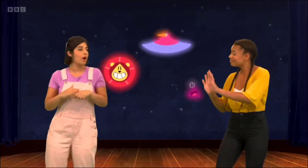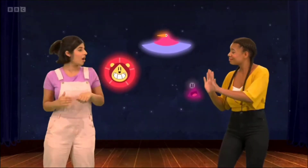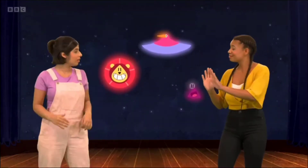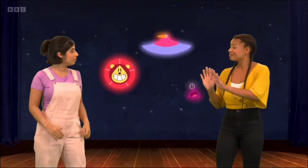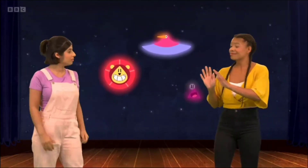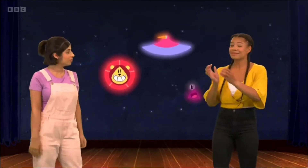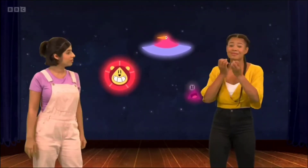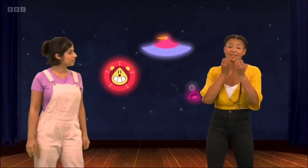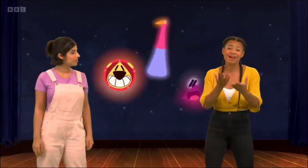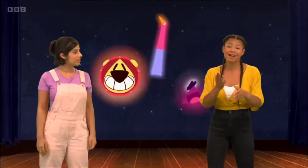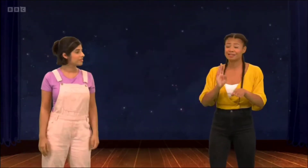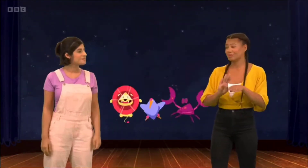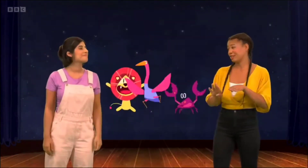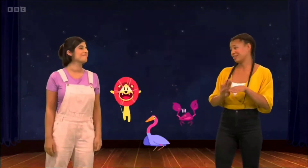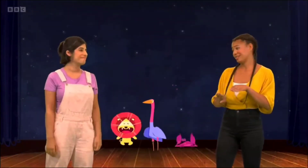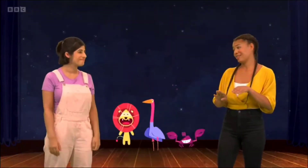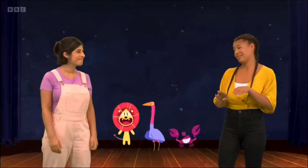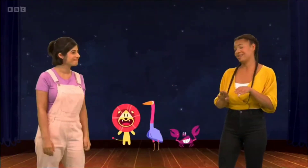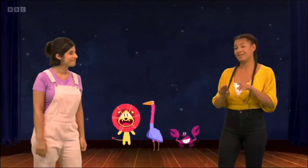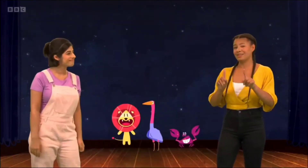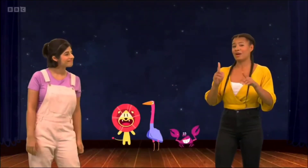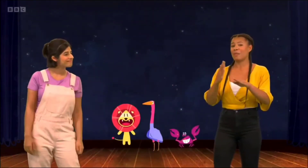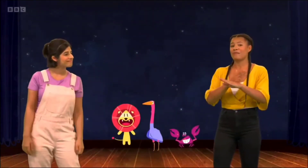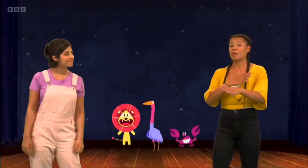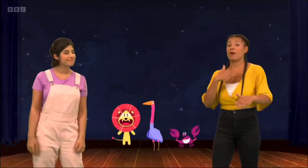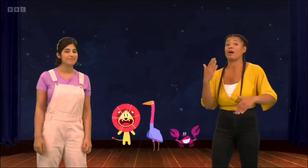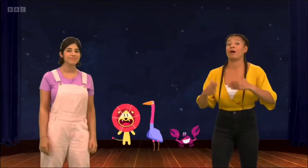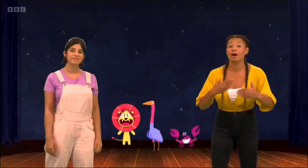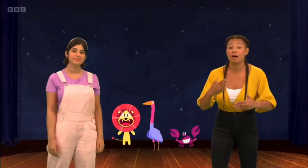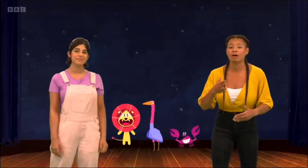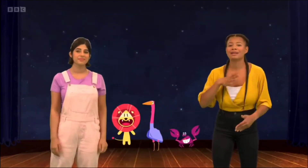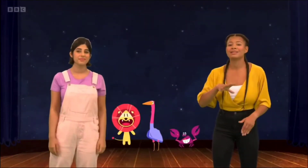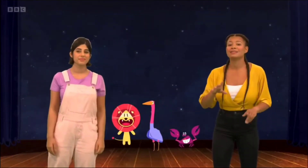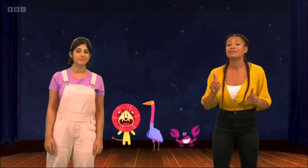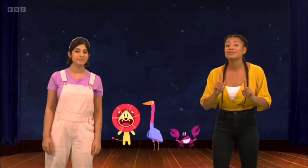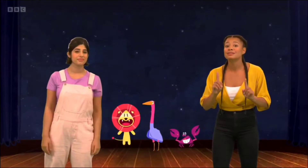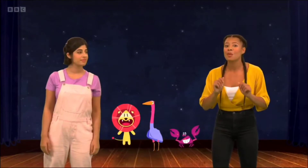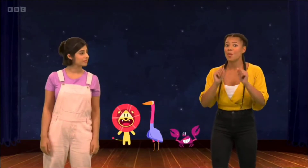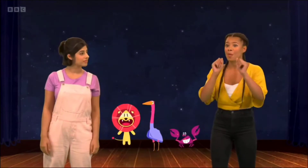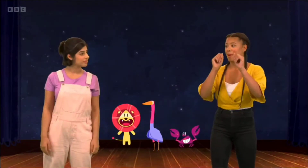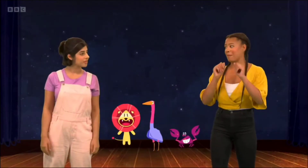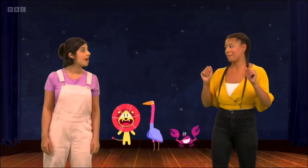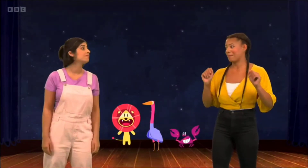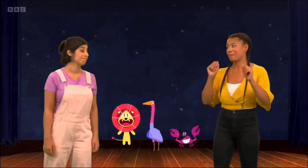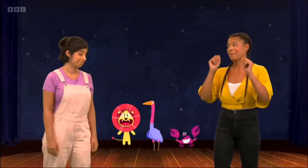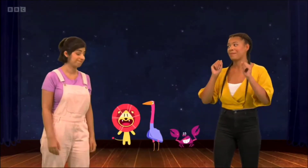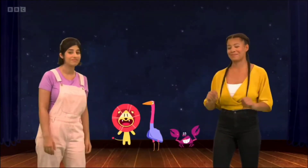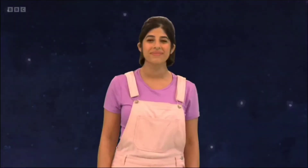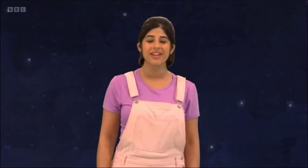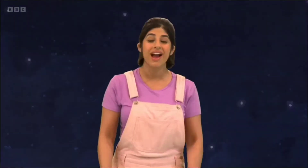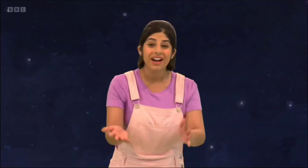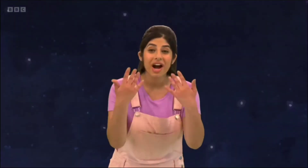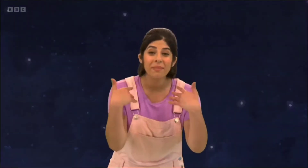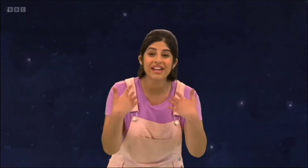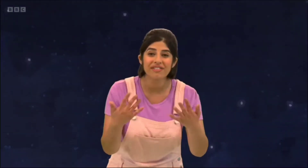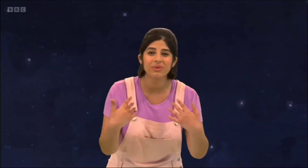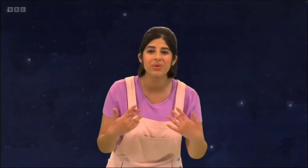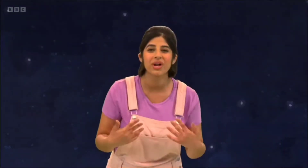Stop! Stop! That was a great rehearsal, but before you get too carried away, we know need to warm up. Come here, everyone.